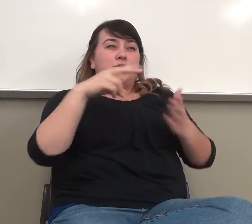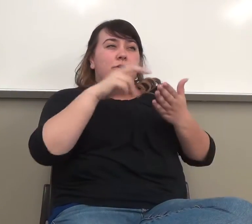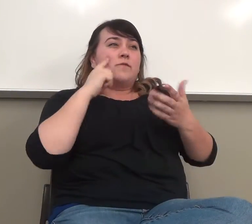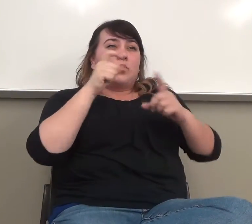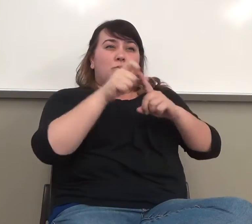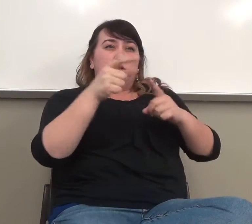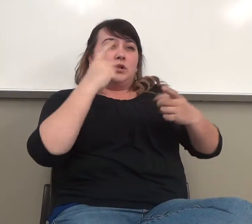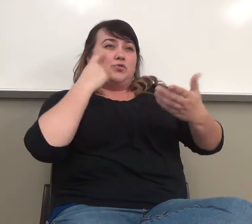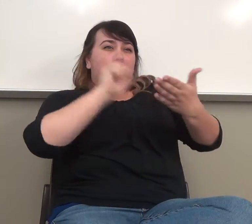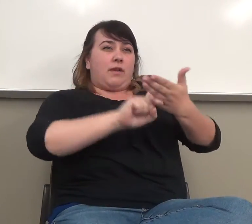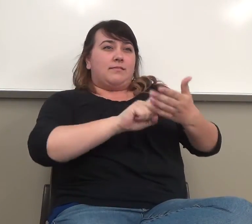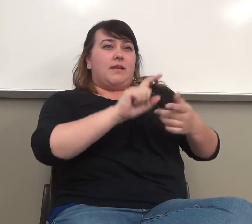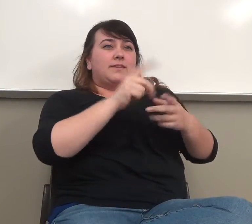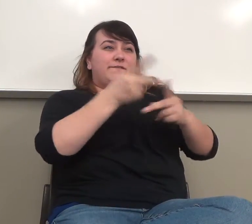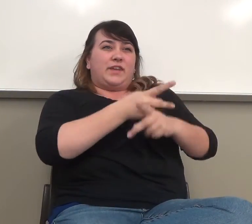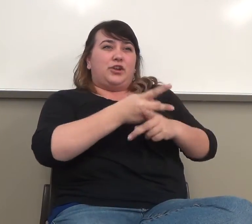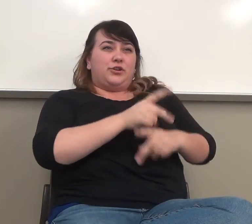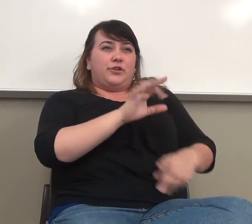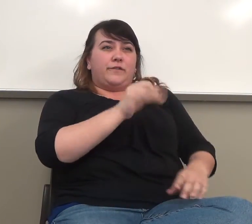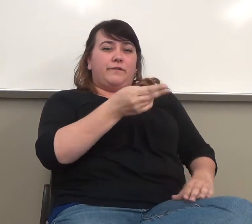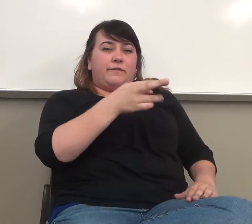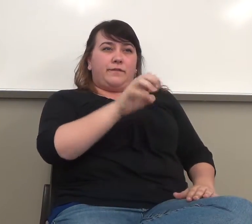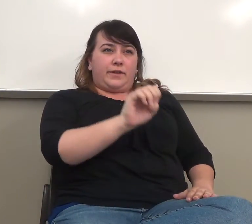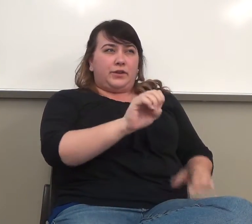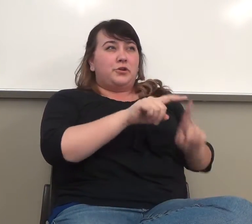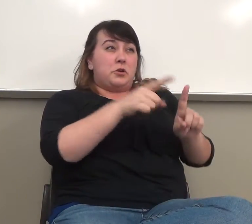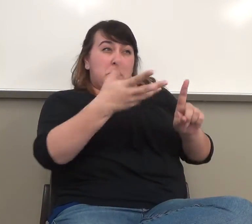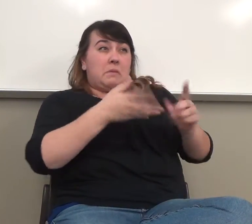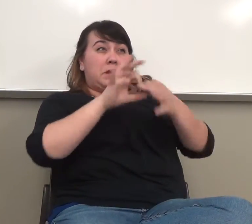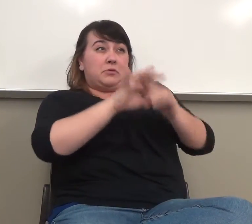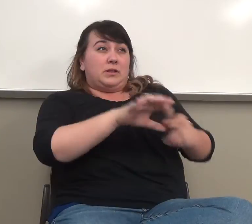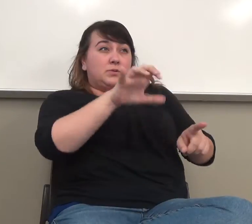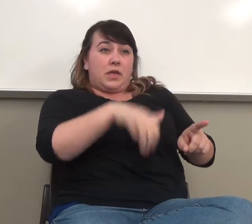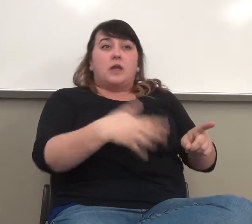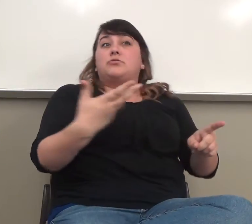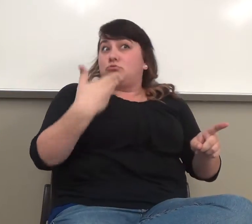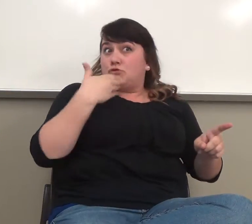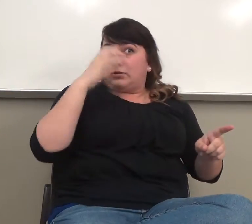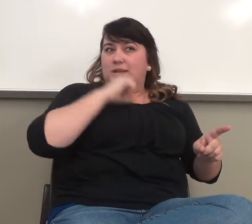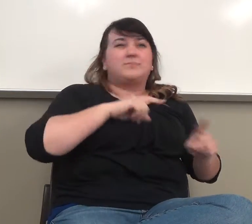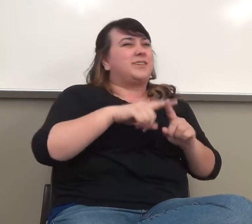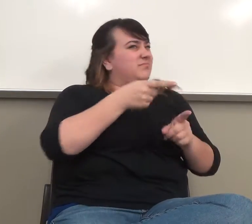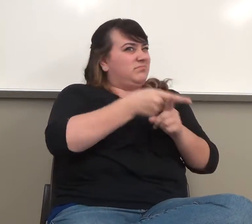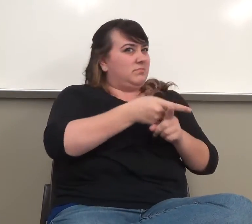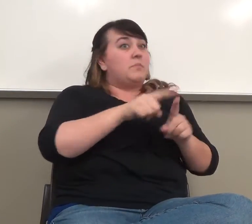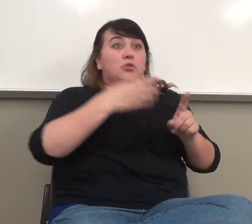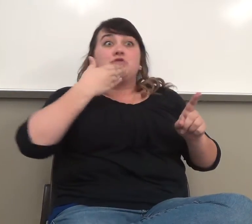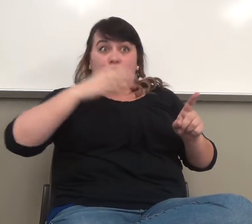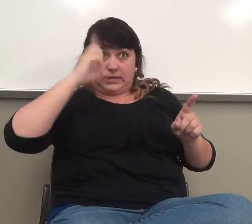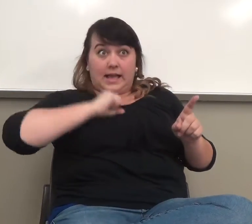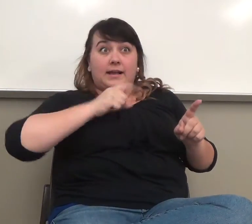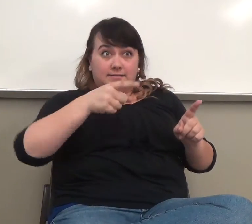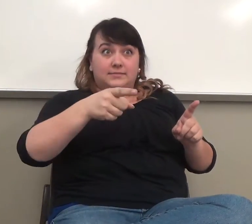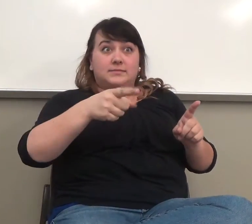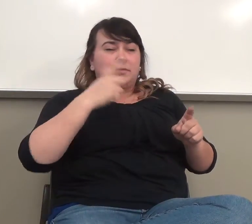here, and she's making an effort to figure out what it means. But it's not right. But I'd say good guess, because that's what you need to do.